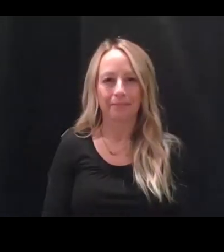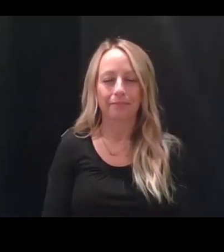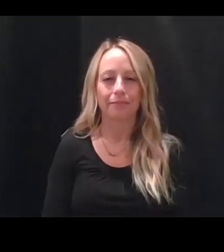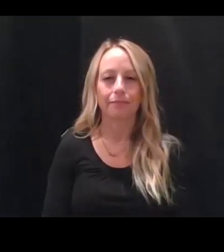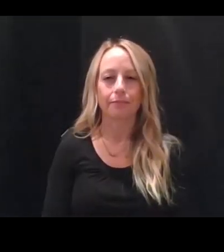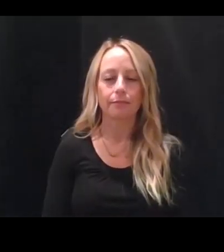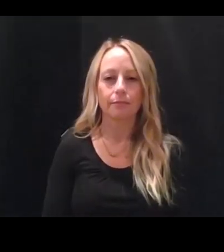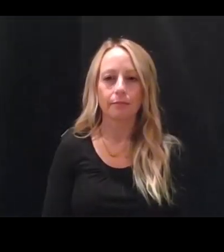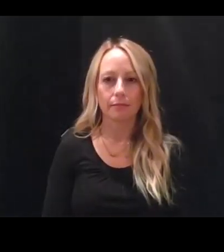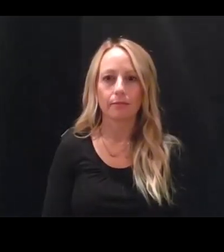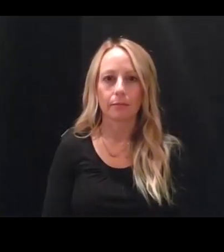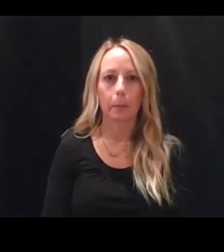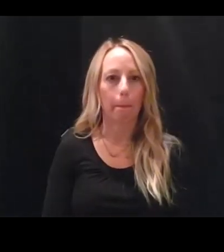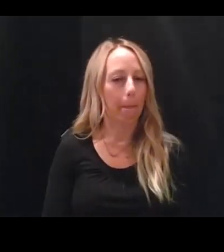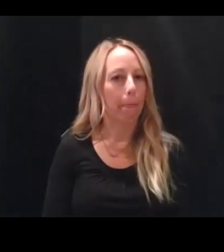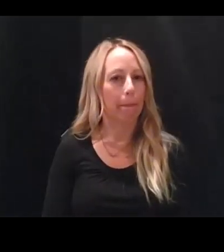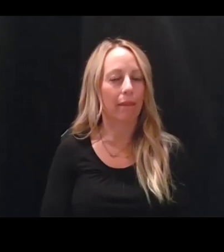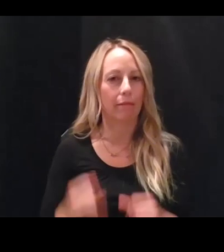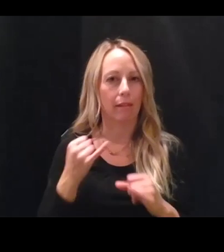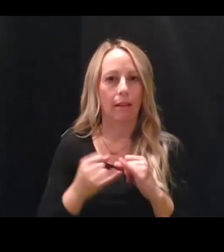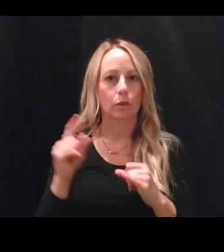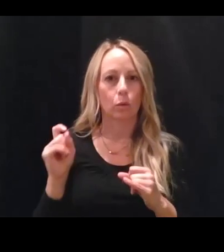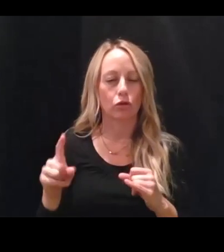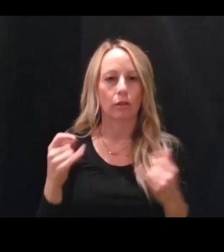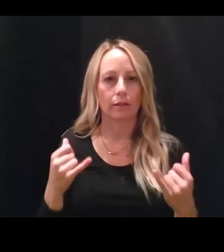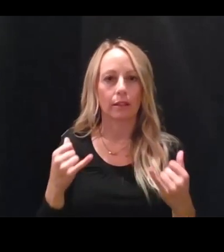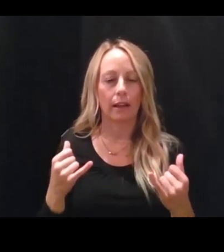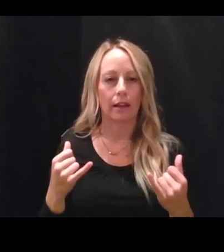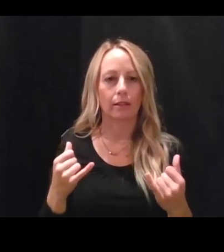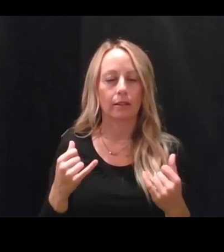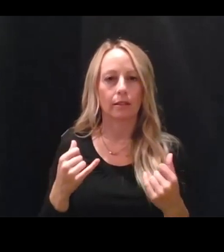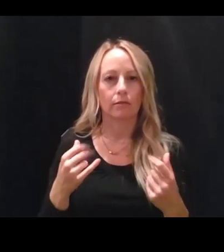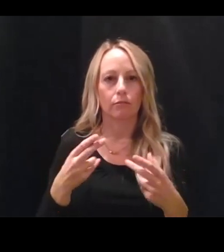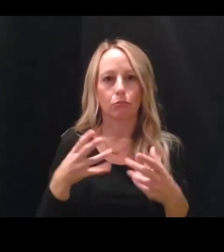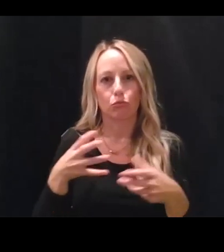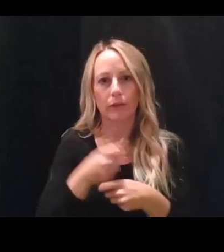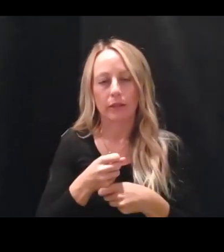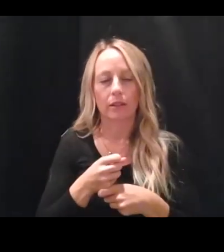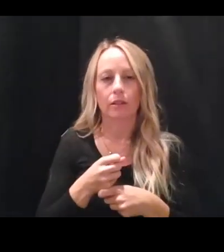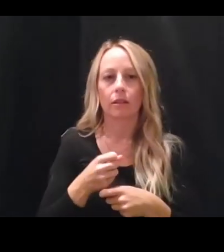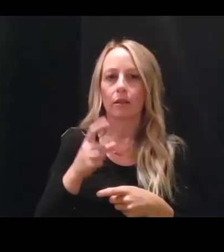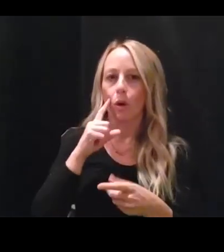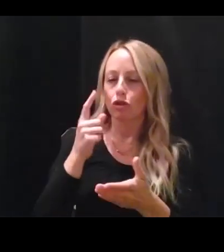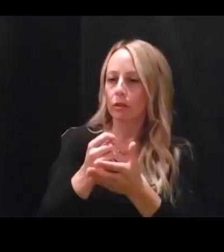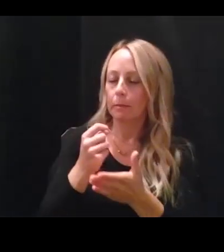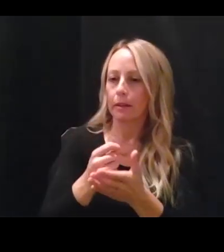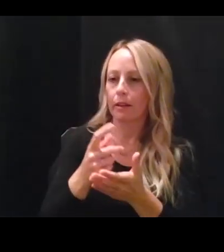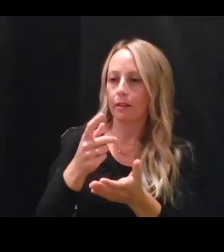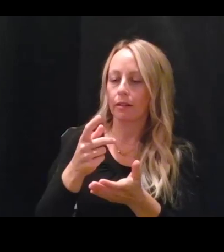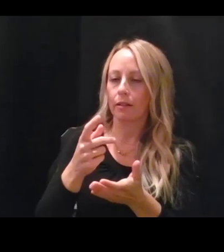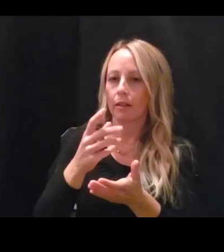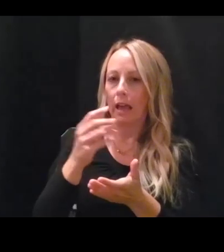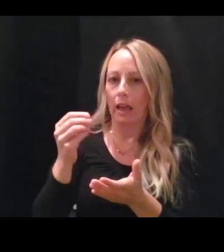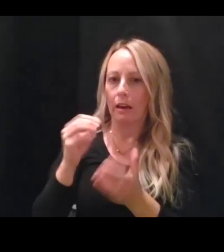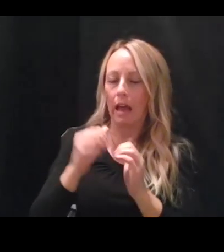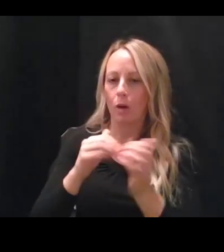Okay. So the last question of today's briefing will just be related to treatments and therapies that doctors are now using and are they working to